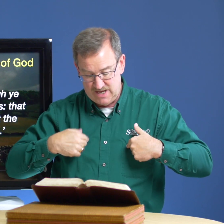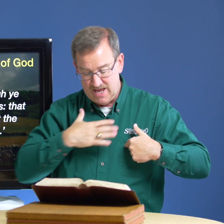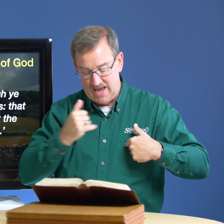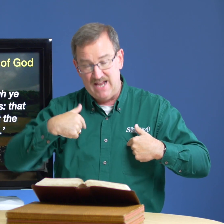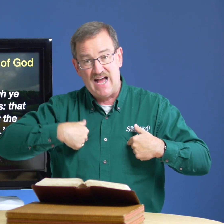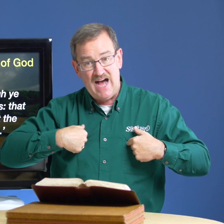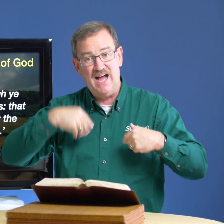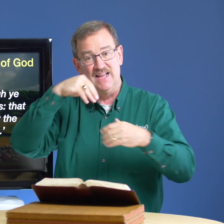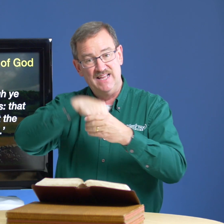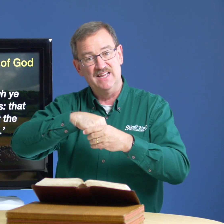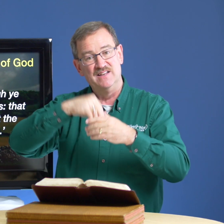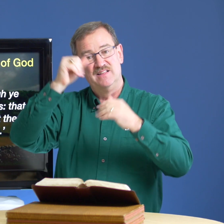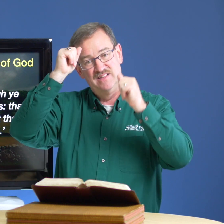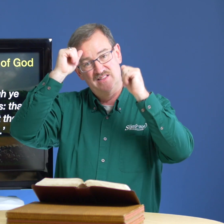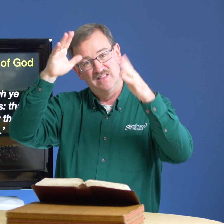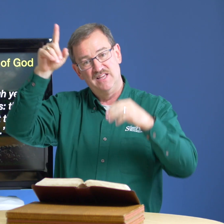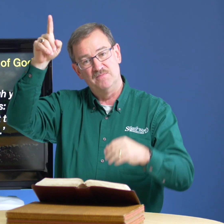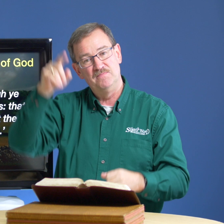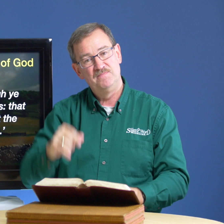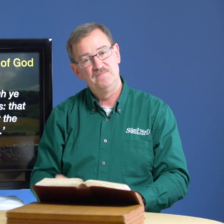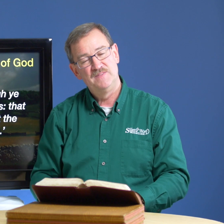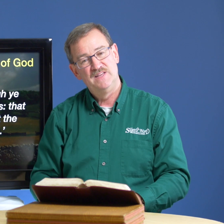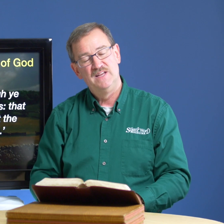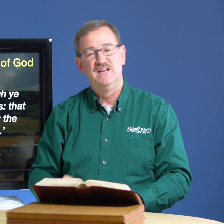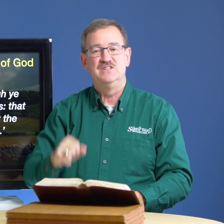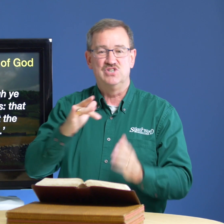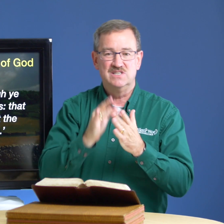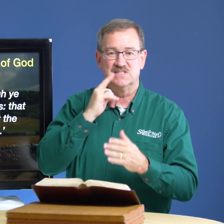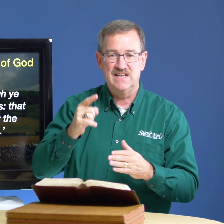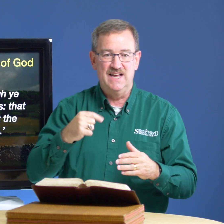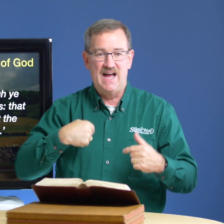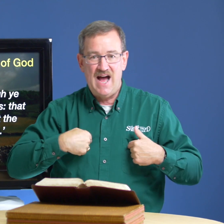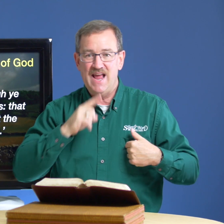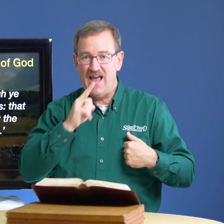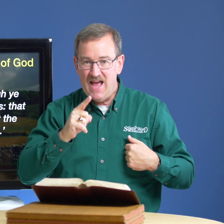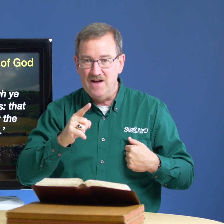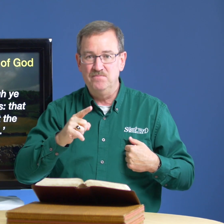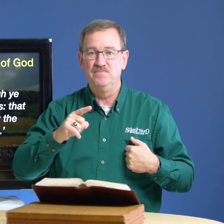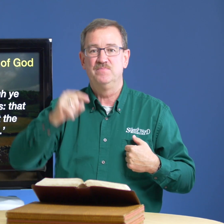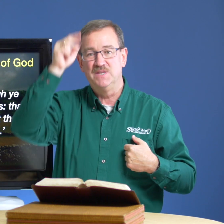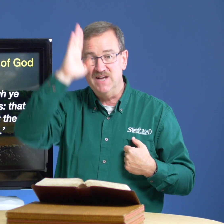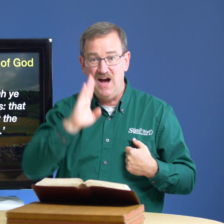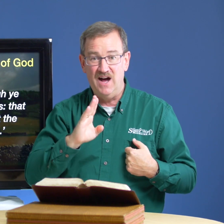and i in him jesus said i am god